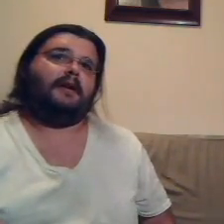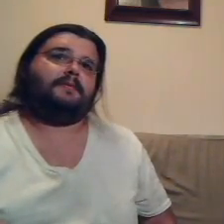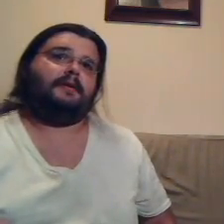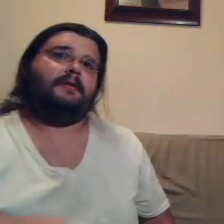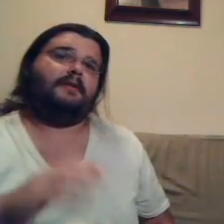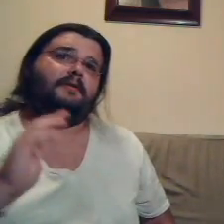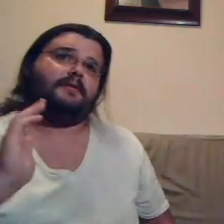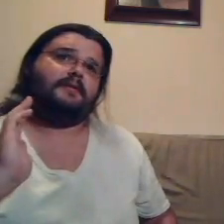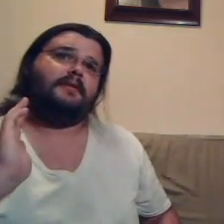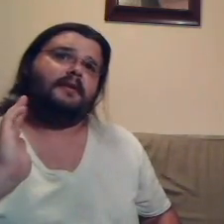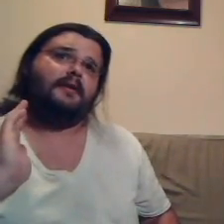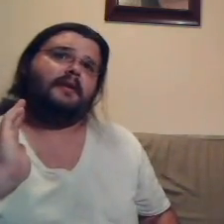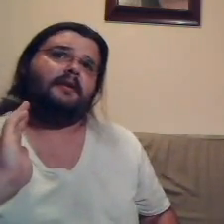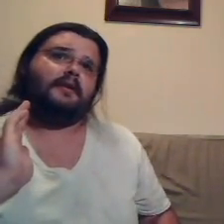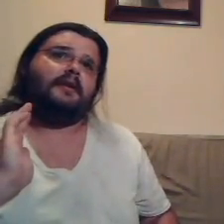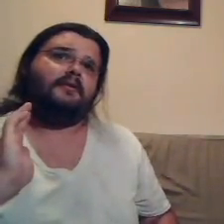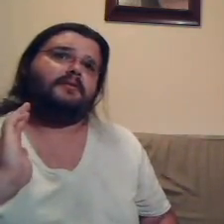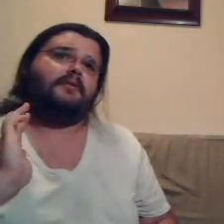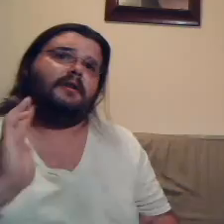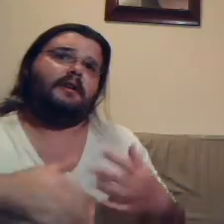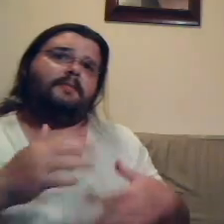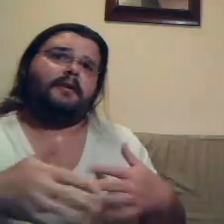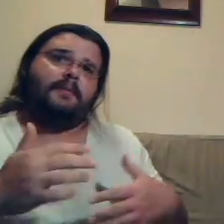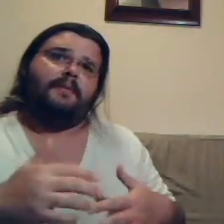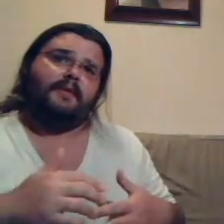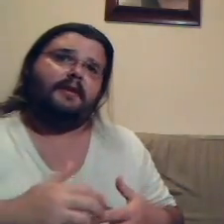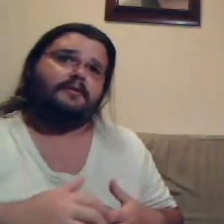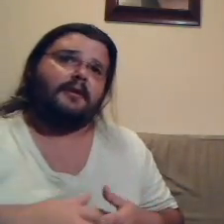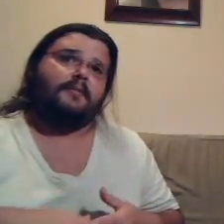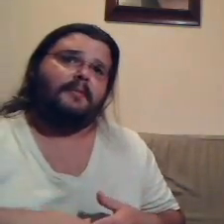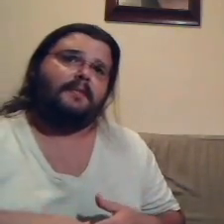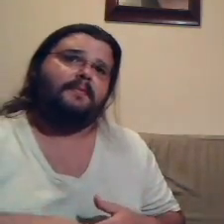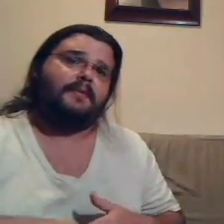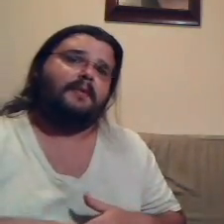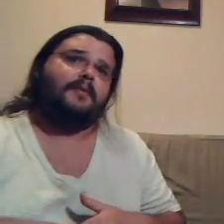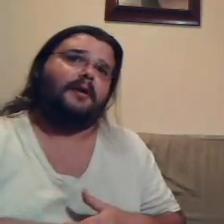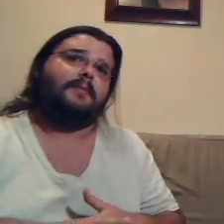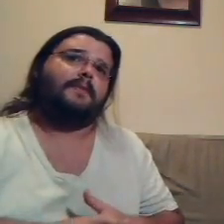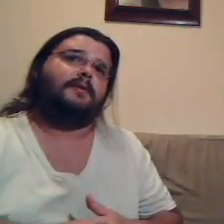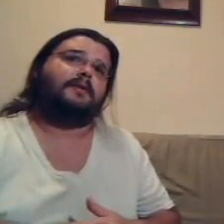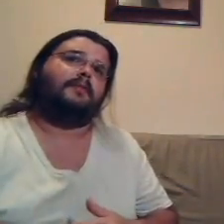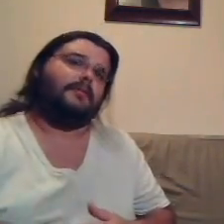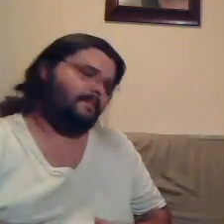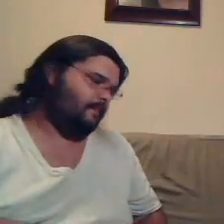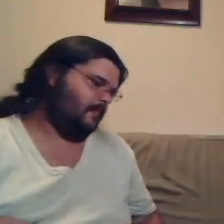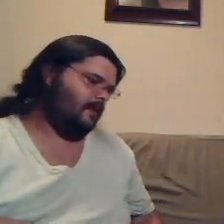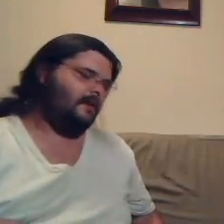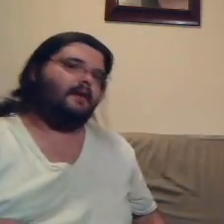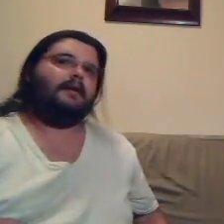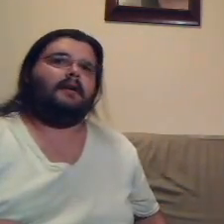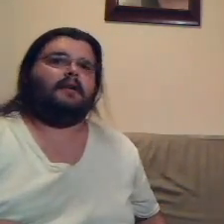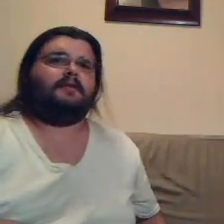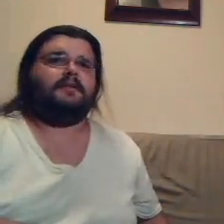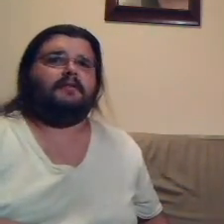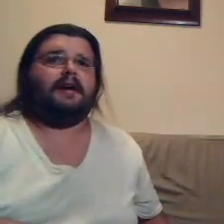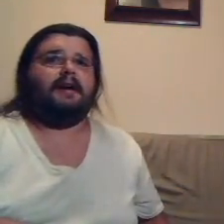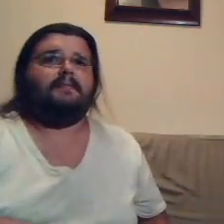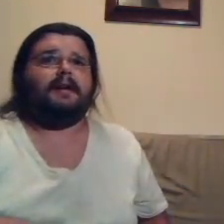Ramsey. You just go ahead and keep the videos coming, man. Keep them coming. That was a good one. And also, I made